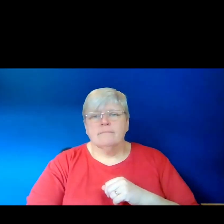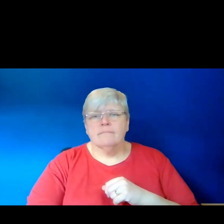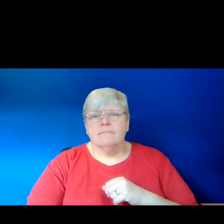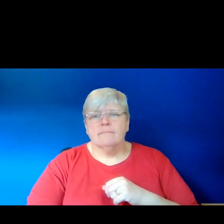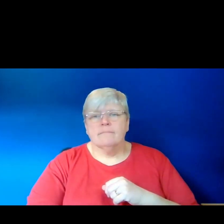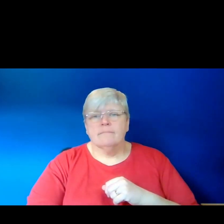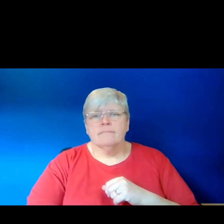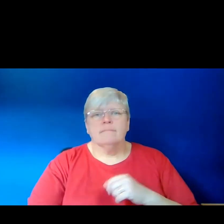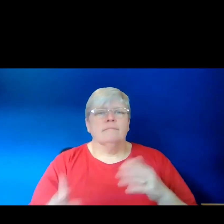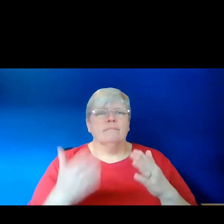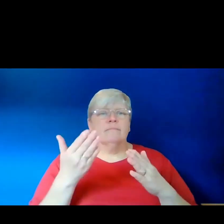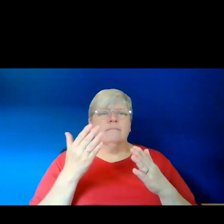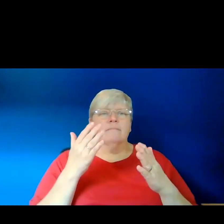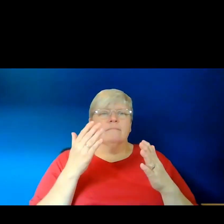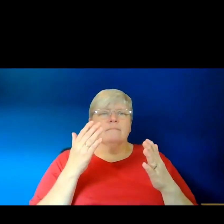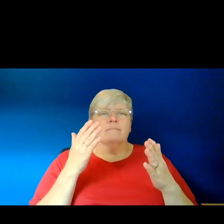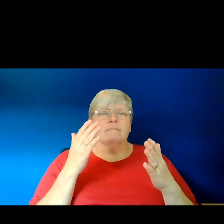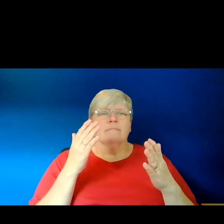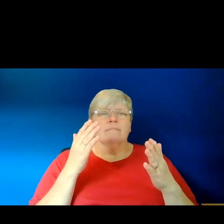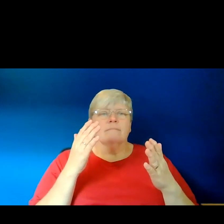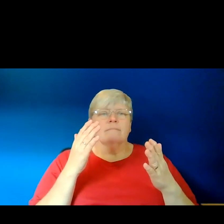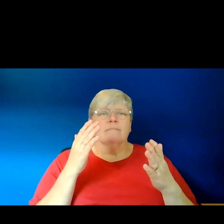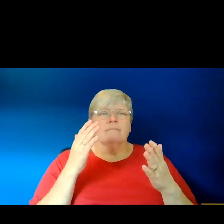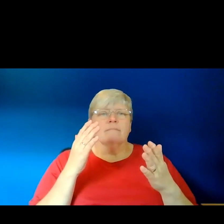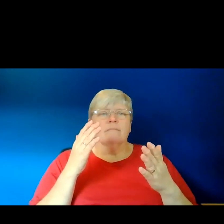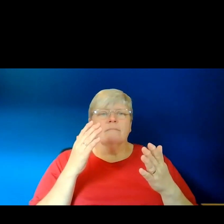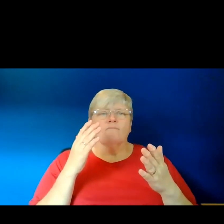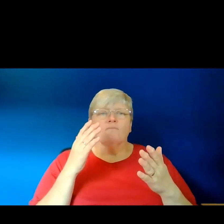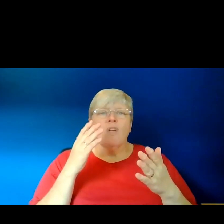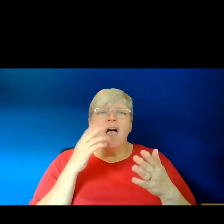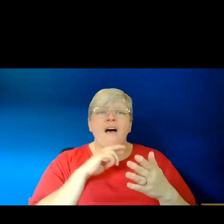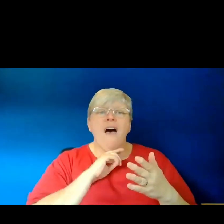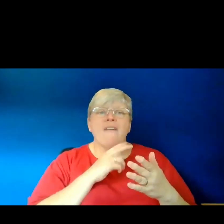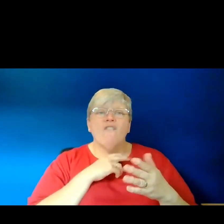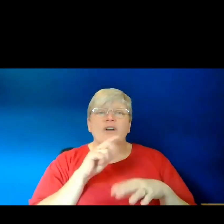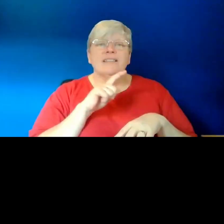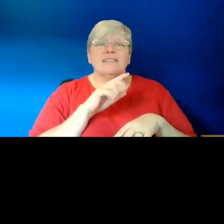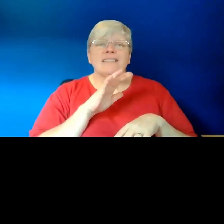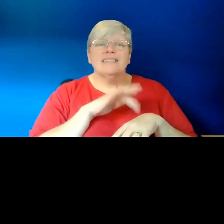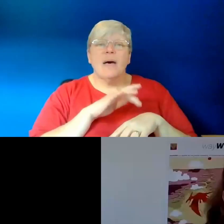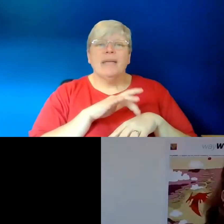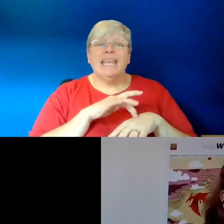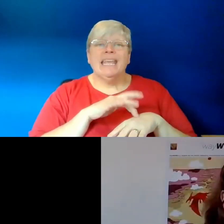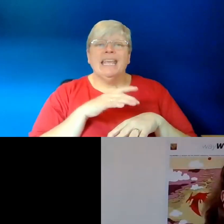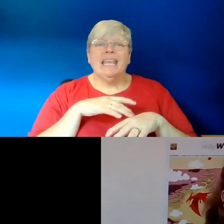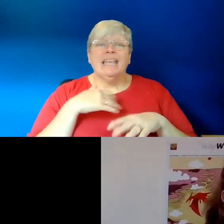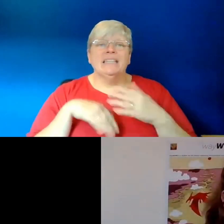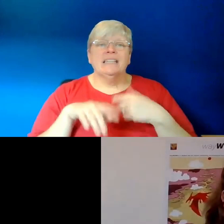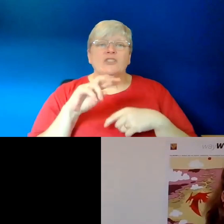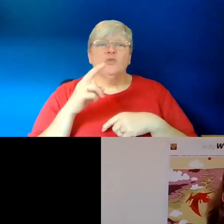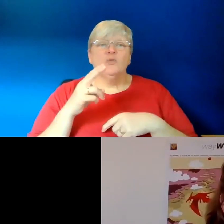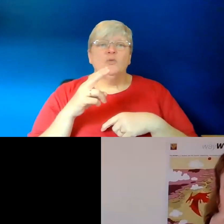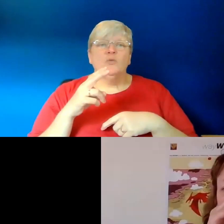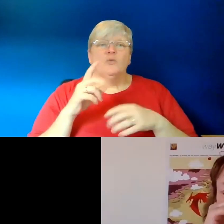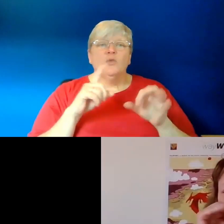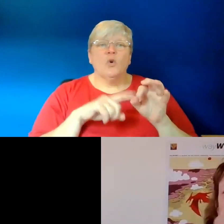1. A voice tapping from inside the skin. 2. Guan